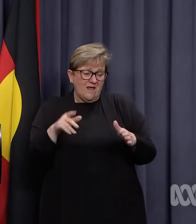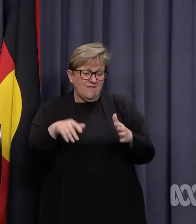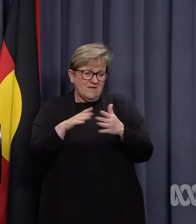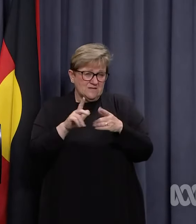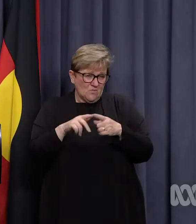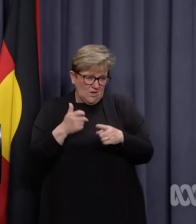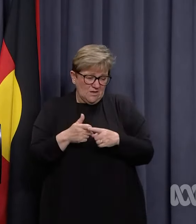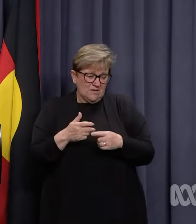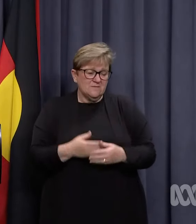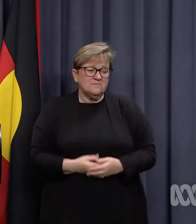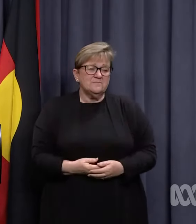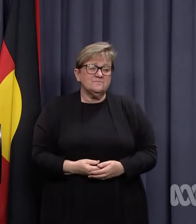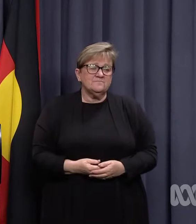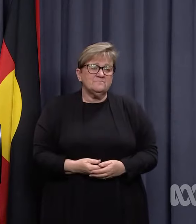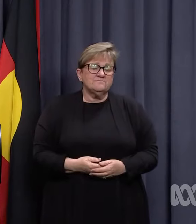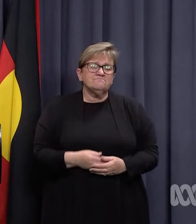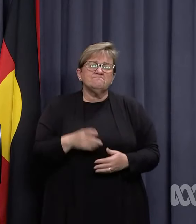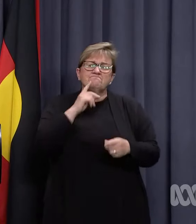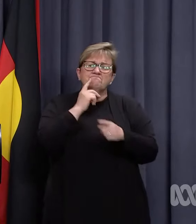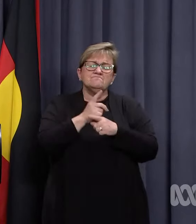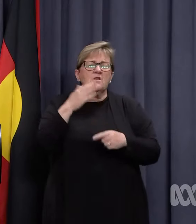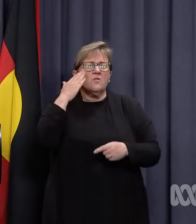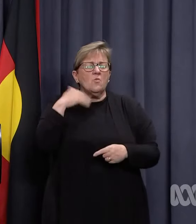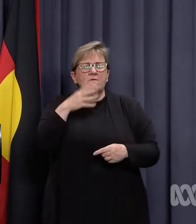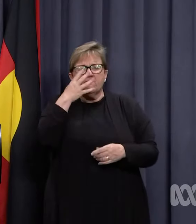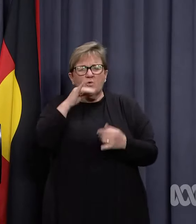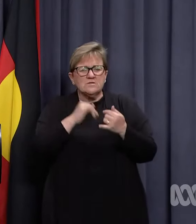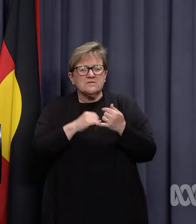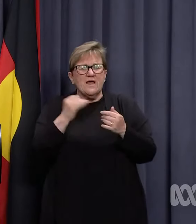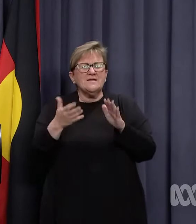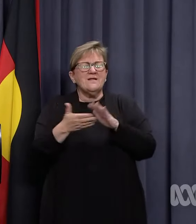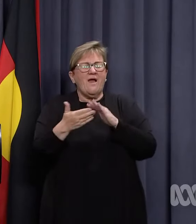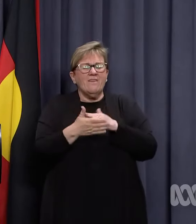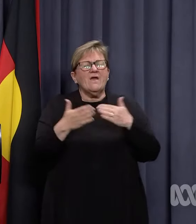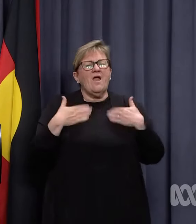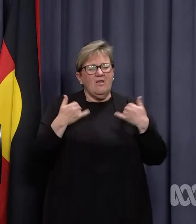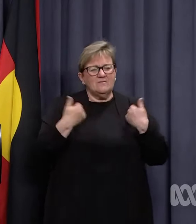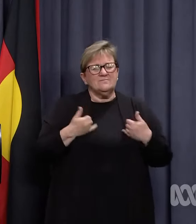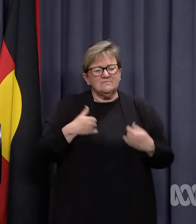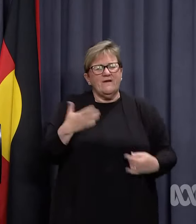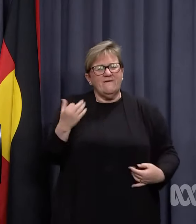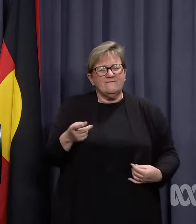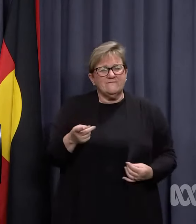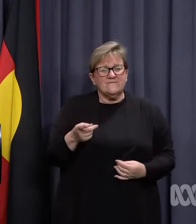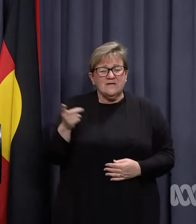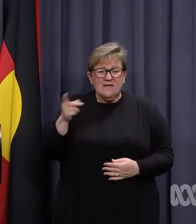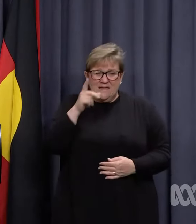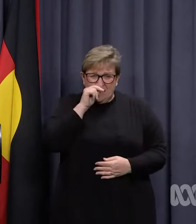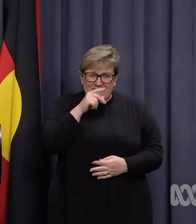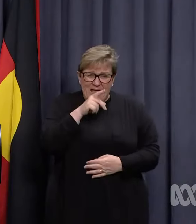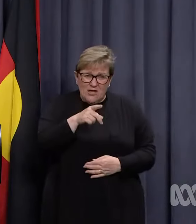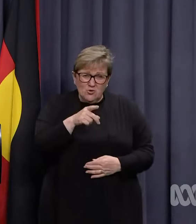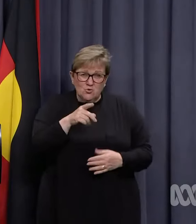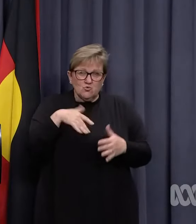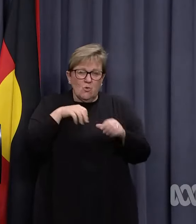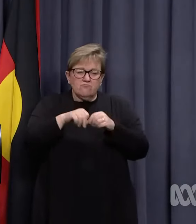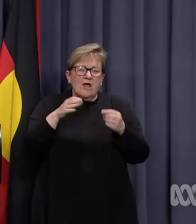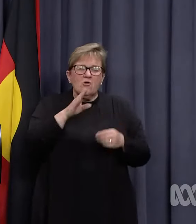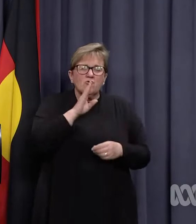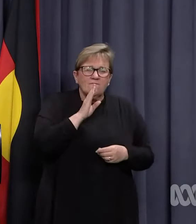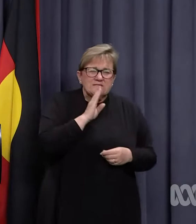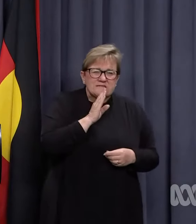week. It was mentioned that the woman in her 40s has underlying health conditions. Are you able to, without reaching